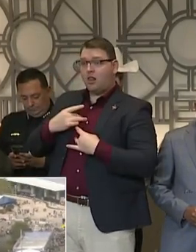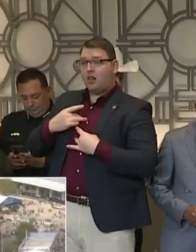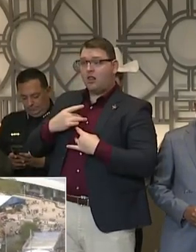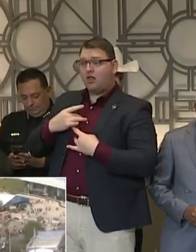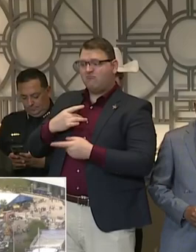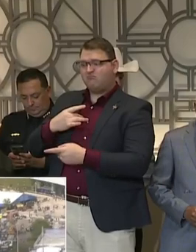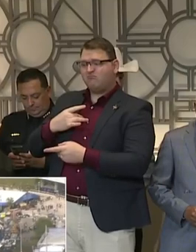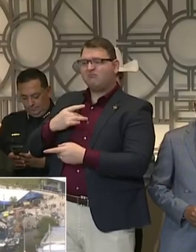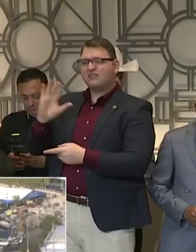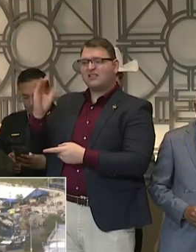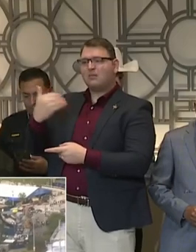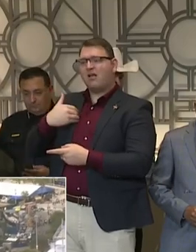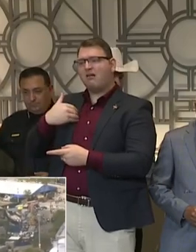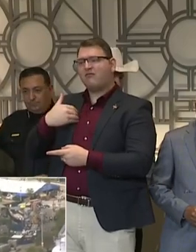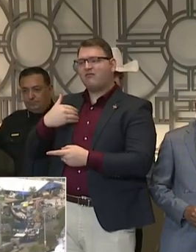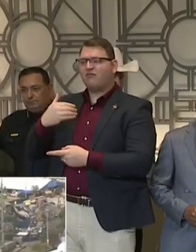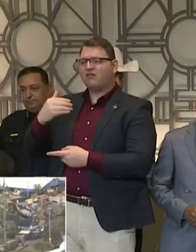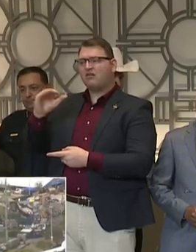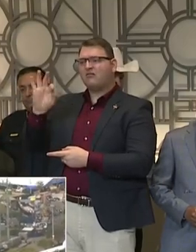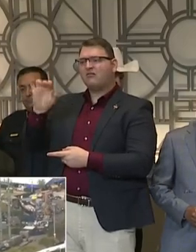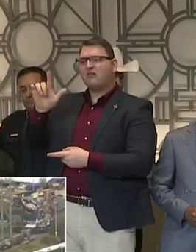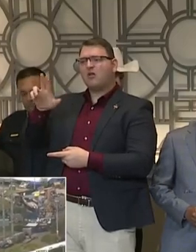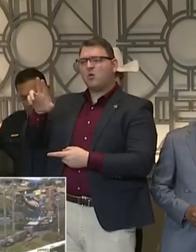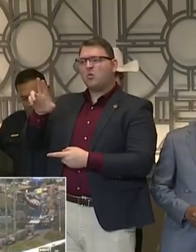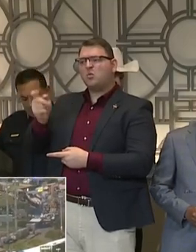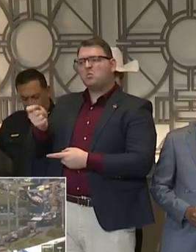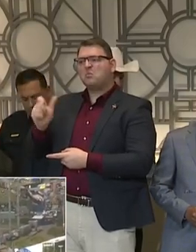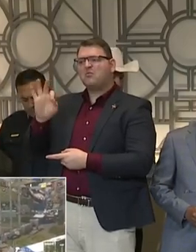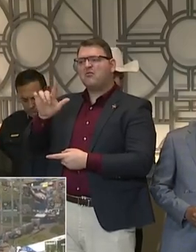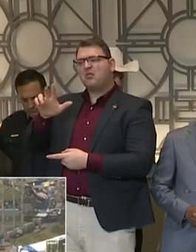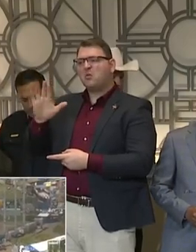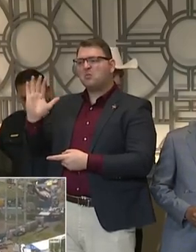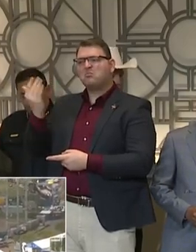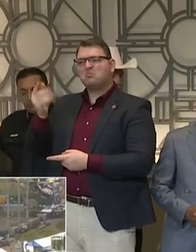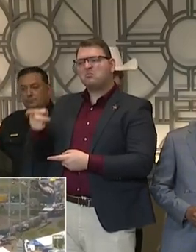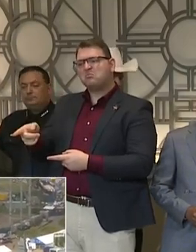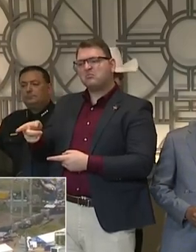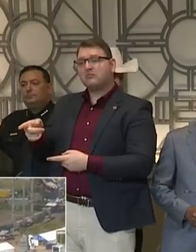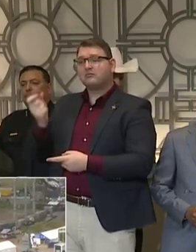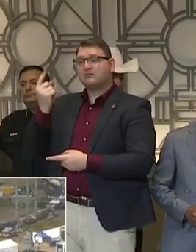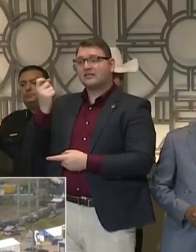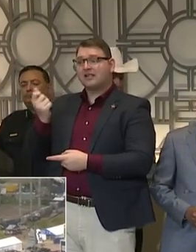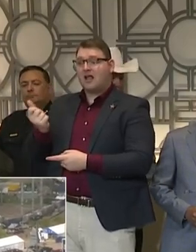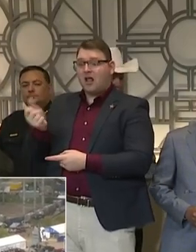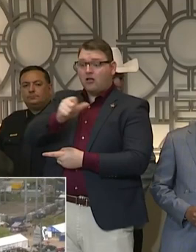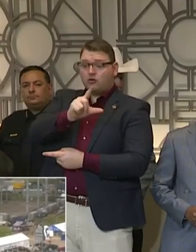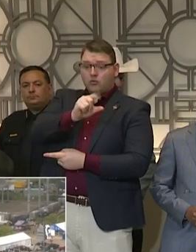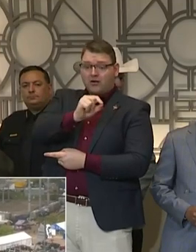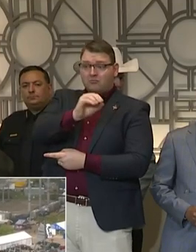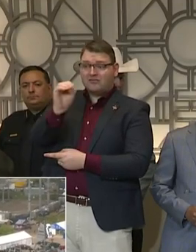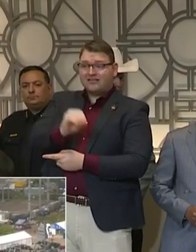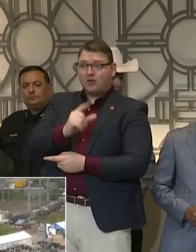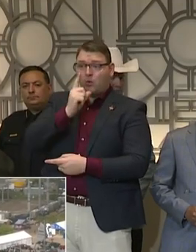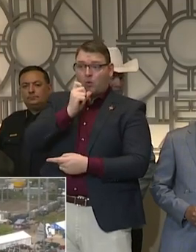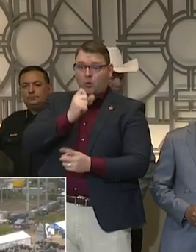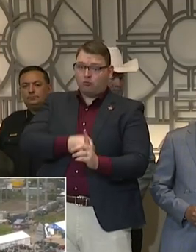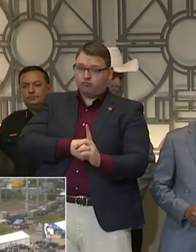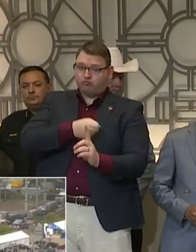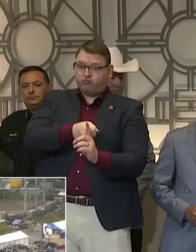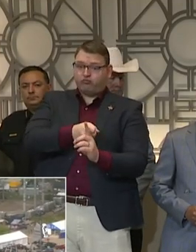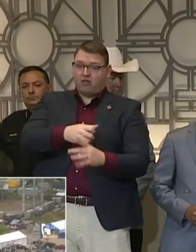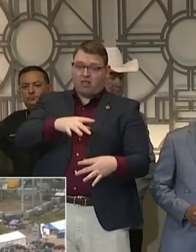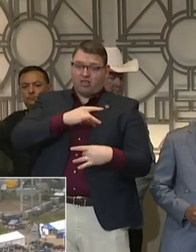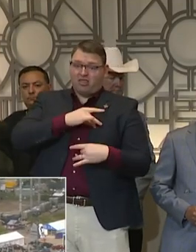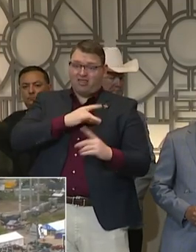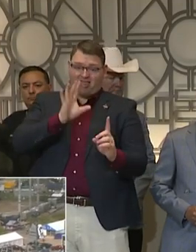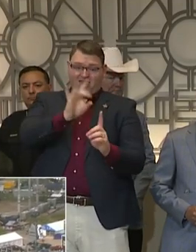flu. That 20% are the people who are going to need to be able to access our hospitals, the 20% that see themselves more